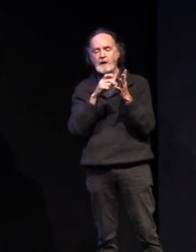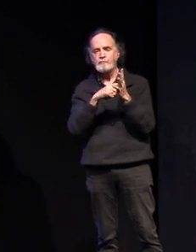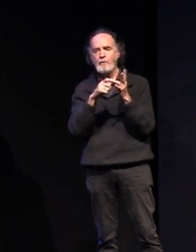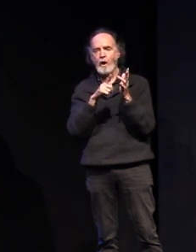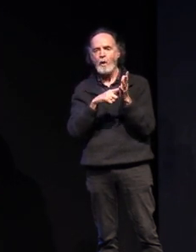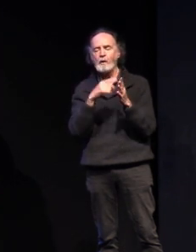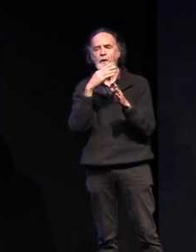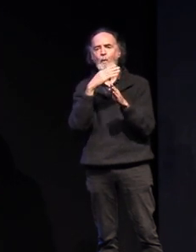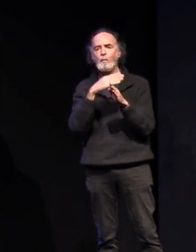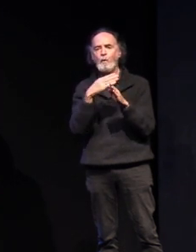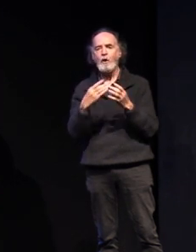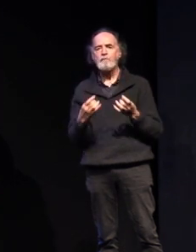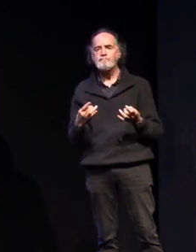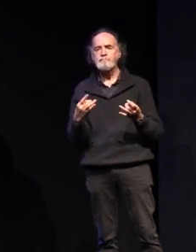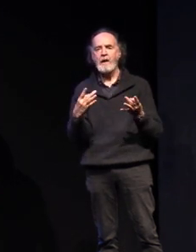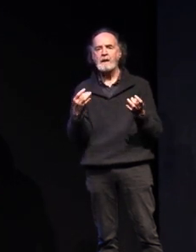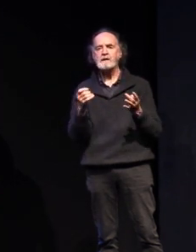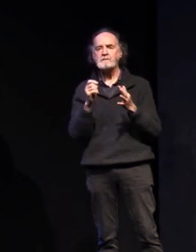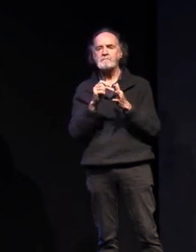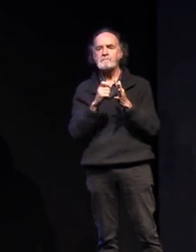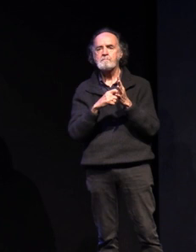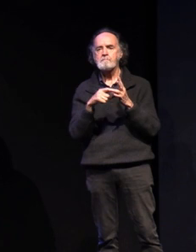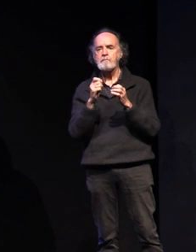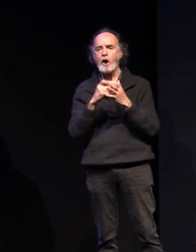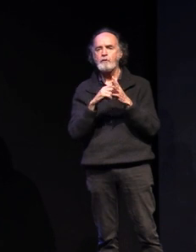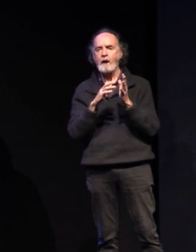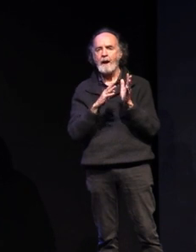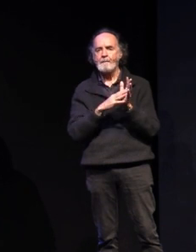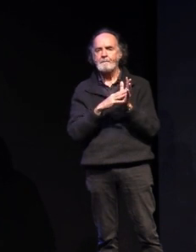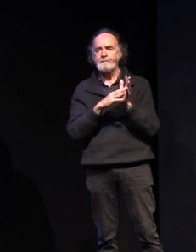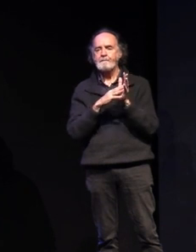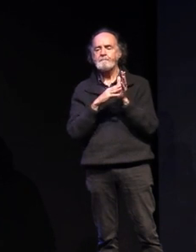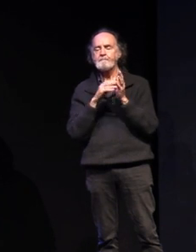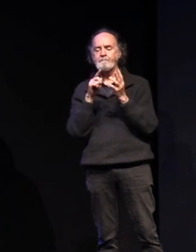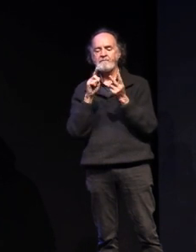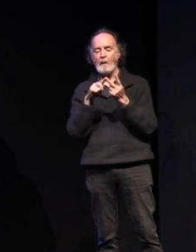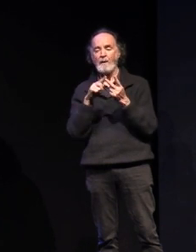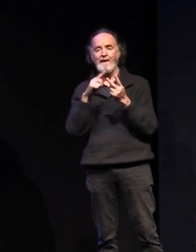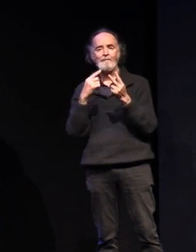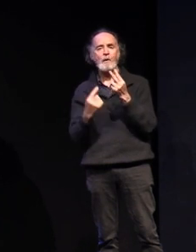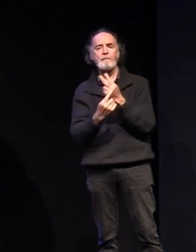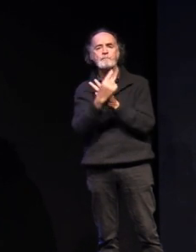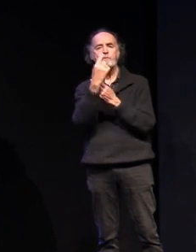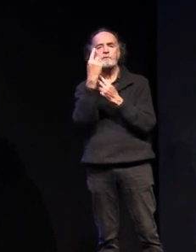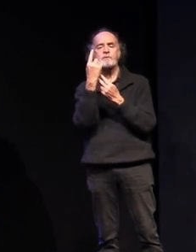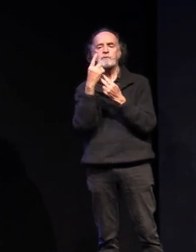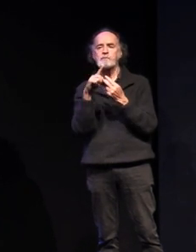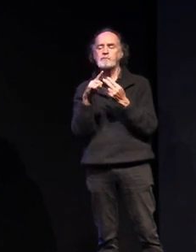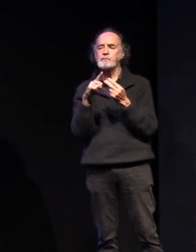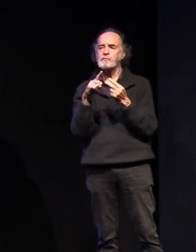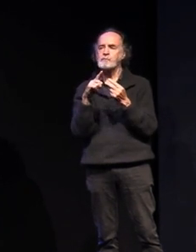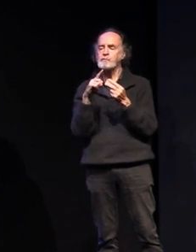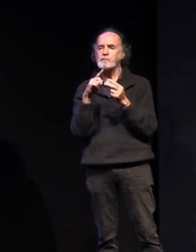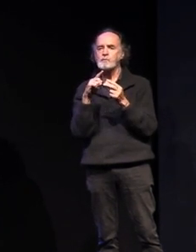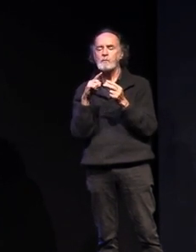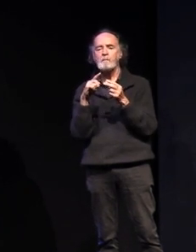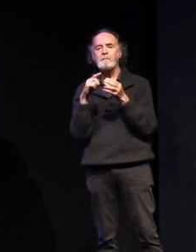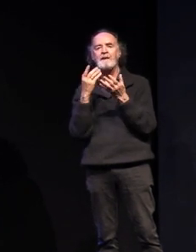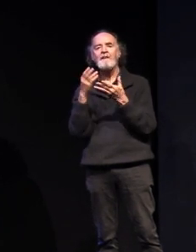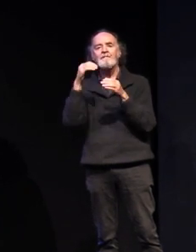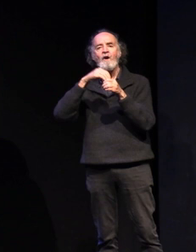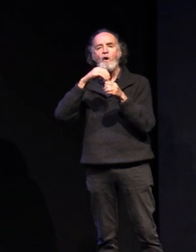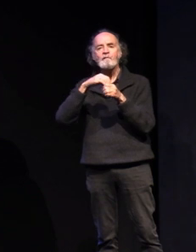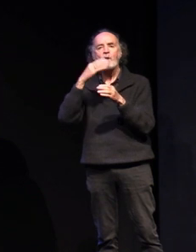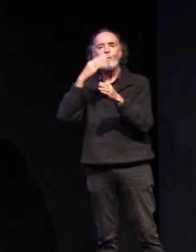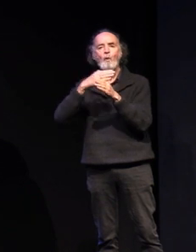readiness program which gives an opportunity for you to perhaps combine some on the job work and training there